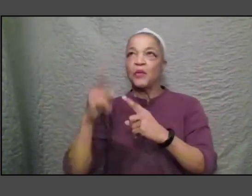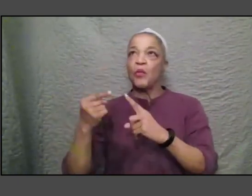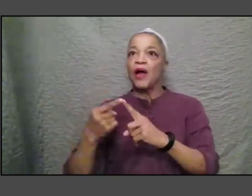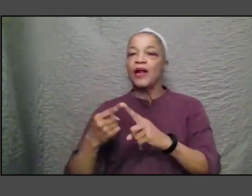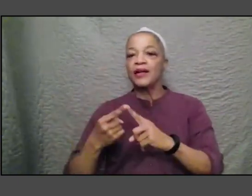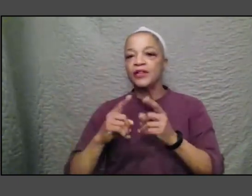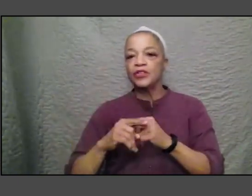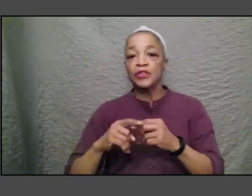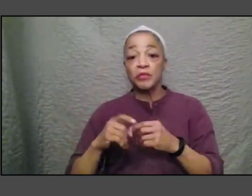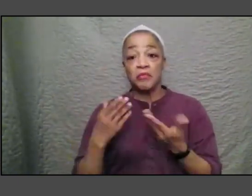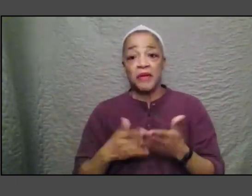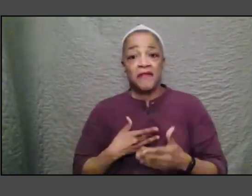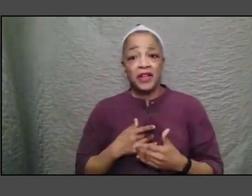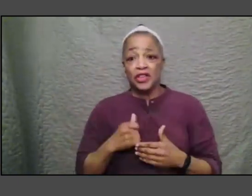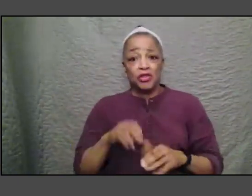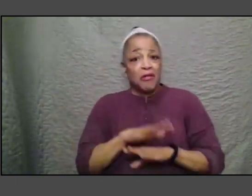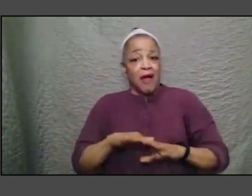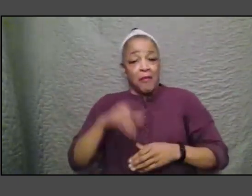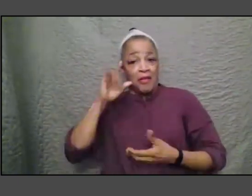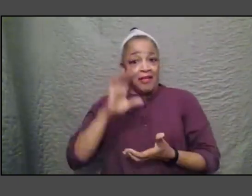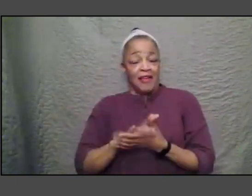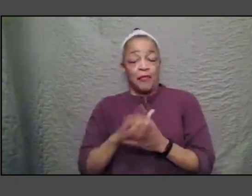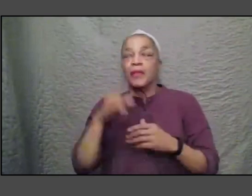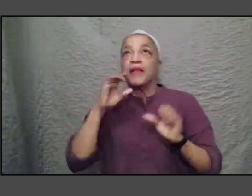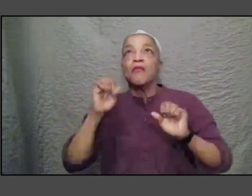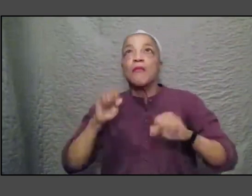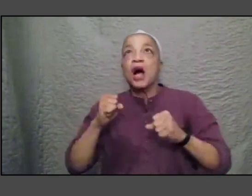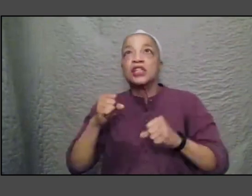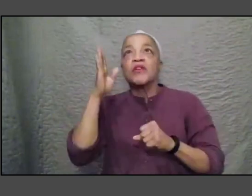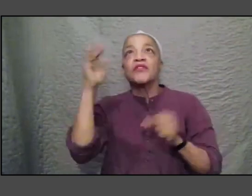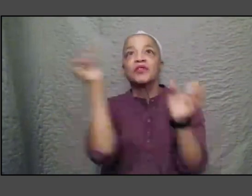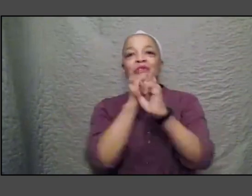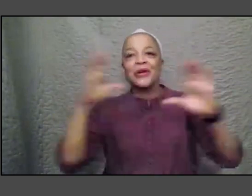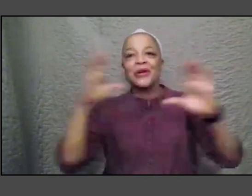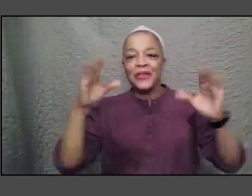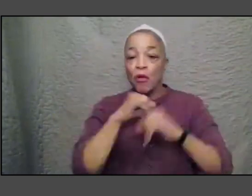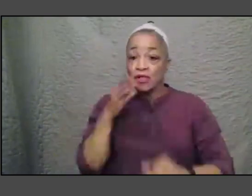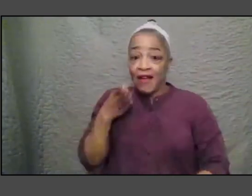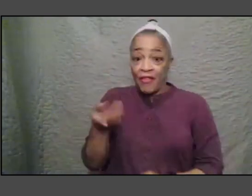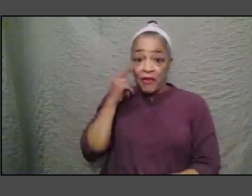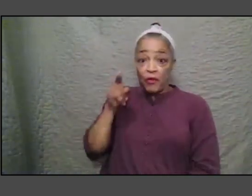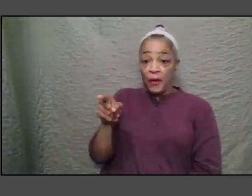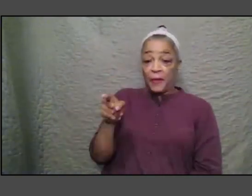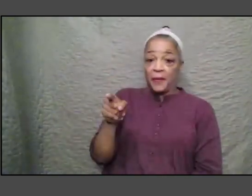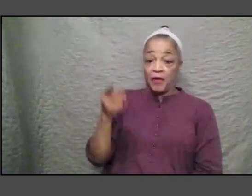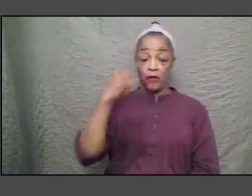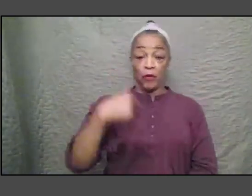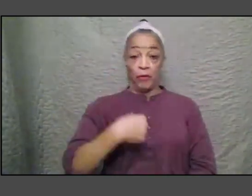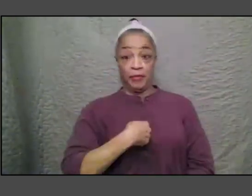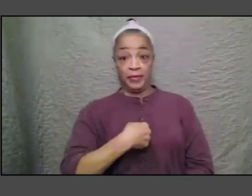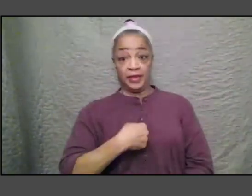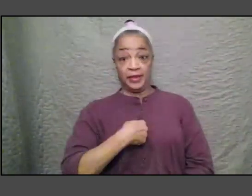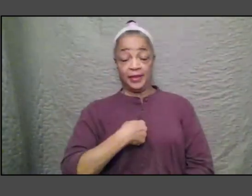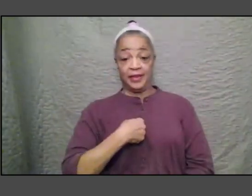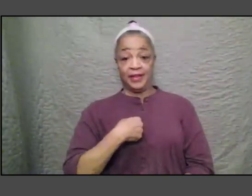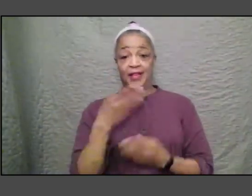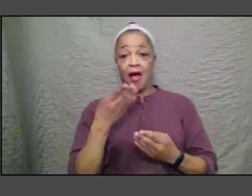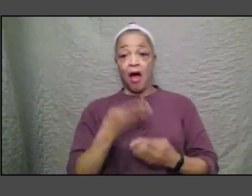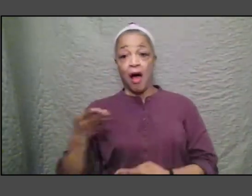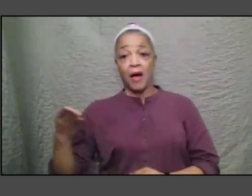believing in a possible future that wasn't there and so for me it's the objects that allow in the in the best